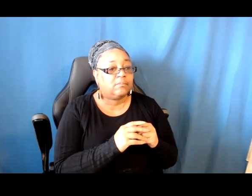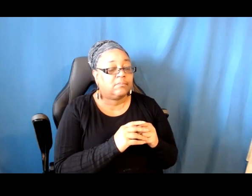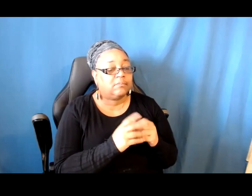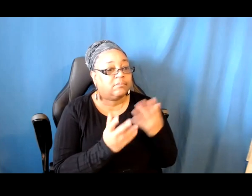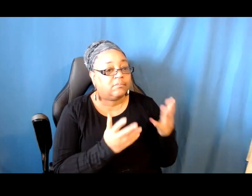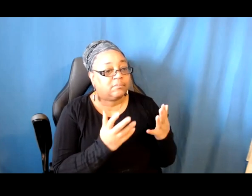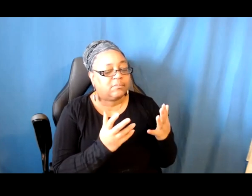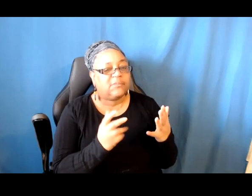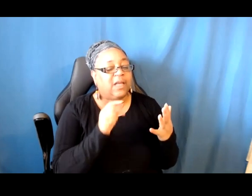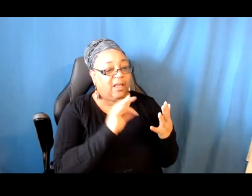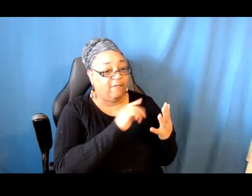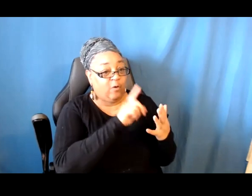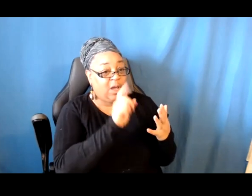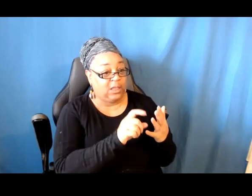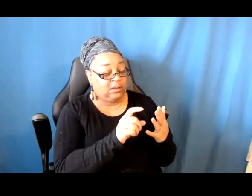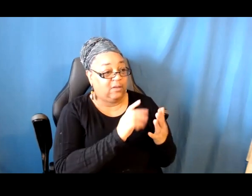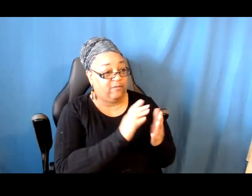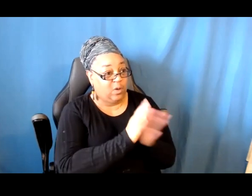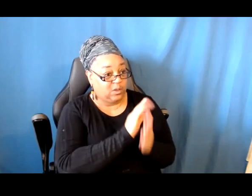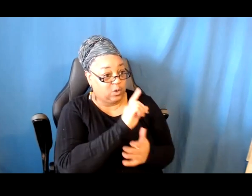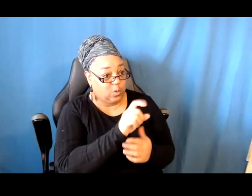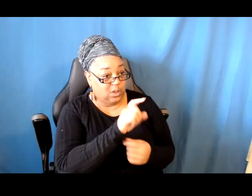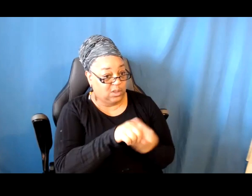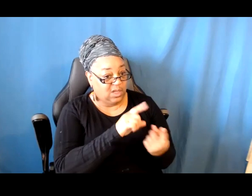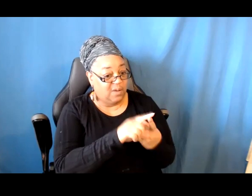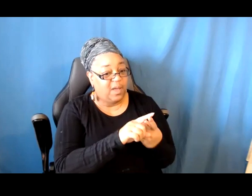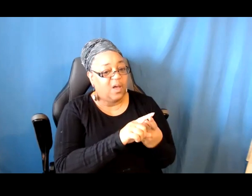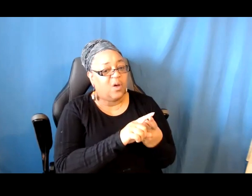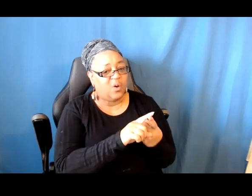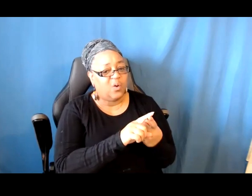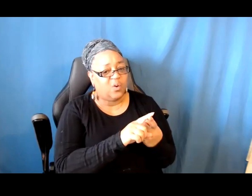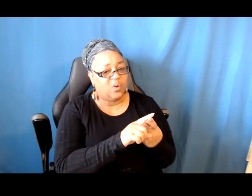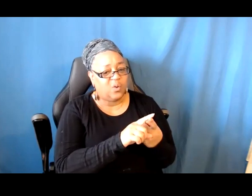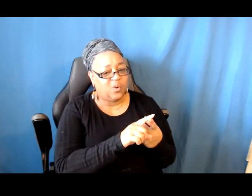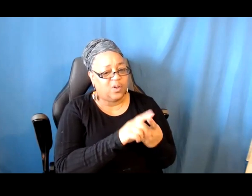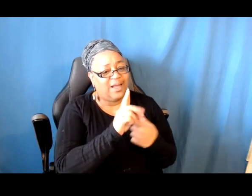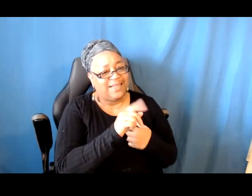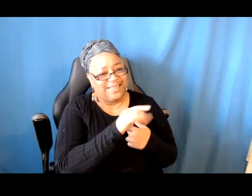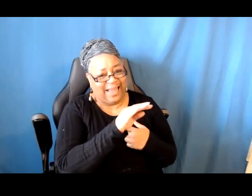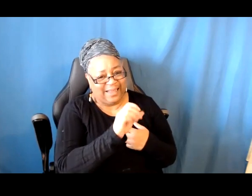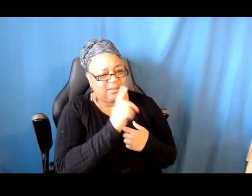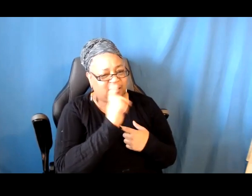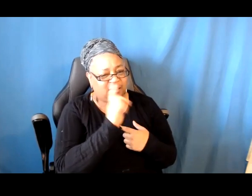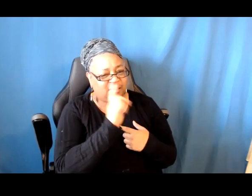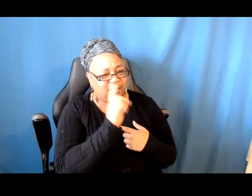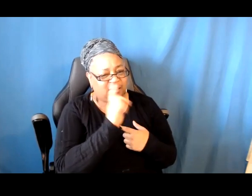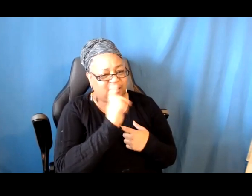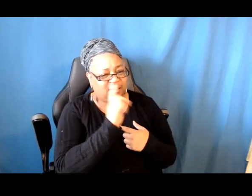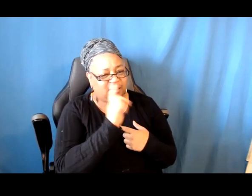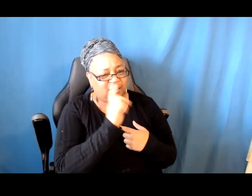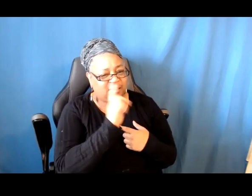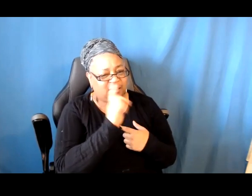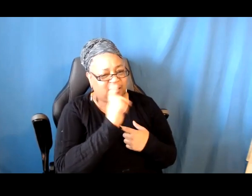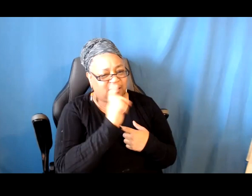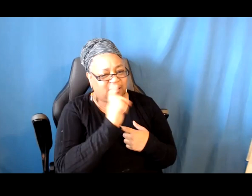So if you're asking a question about dates or things like that, I'm going to ask you to refer to the timeline that's on the website and in the application